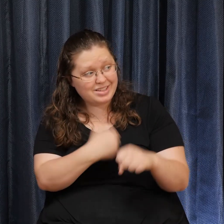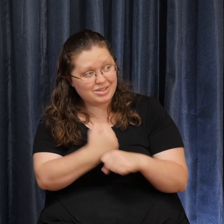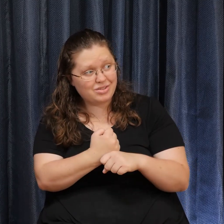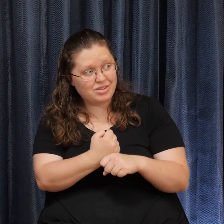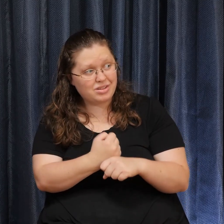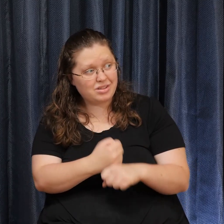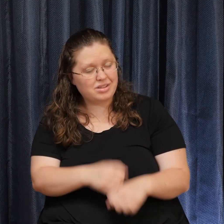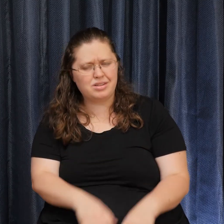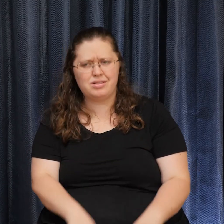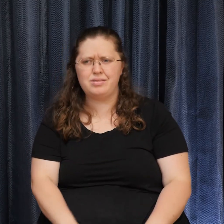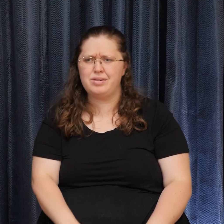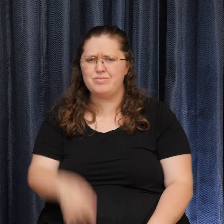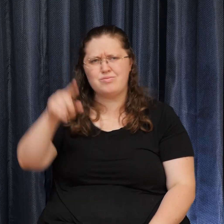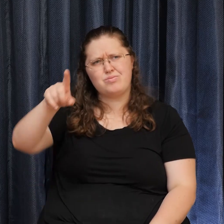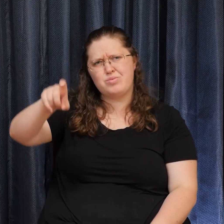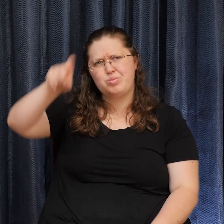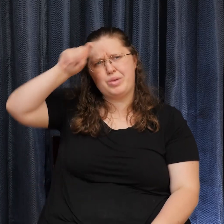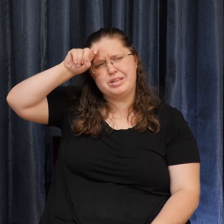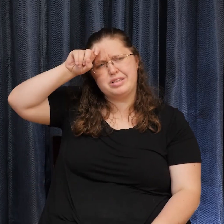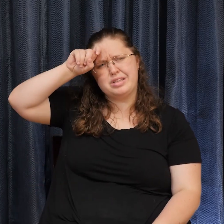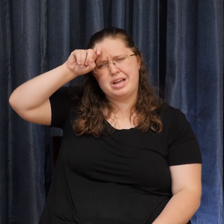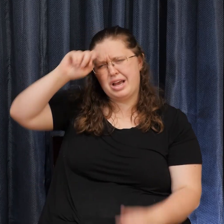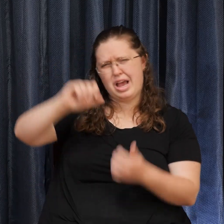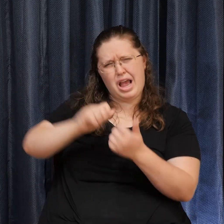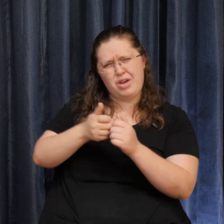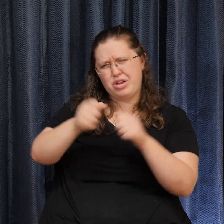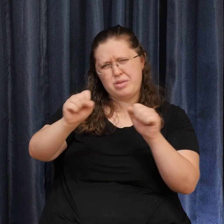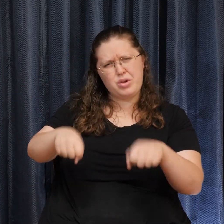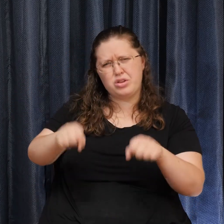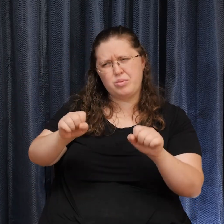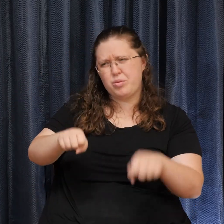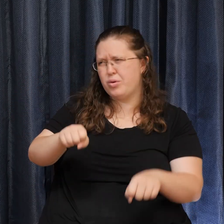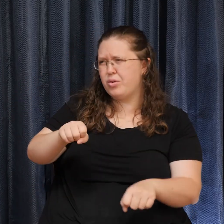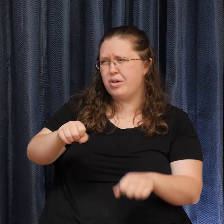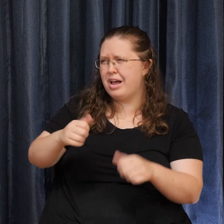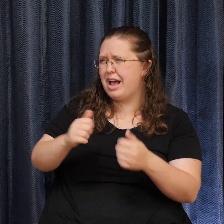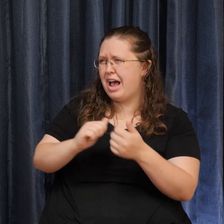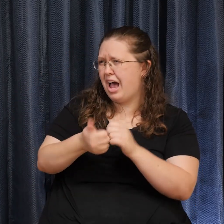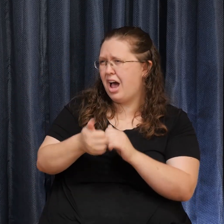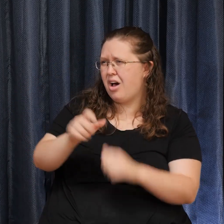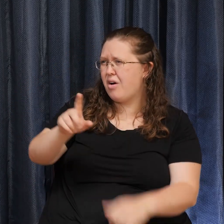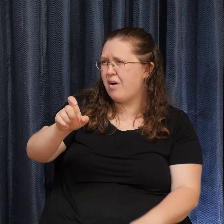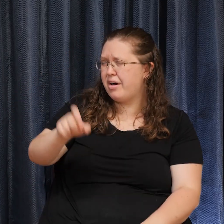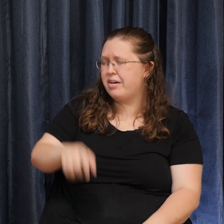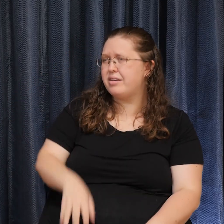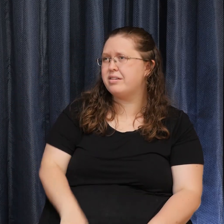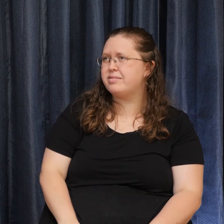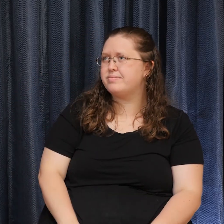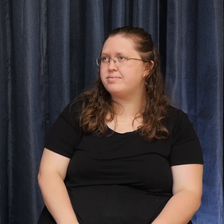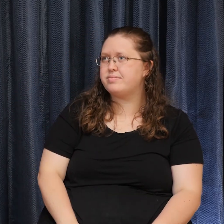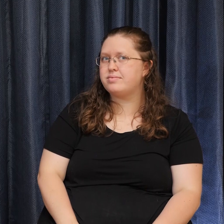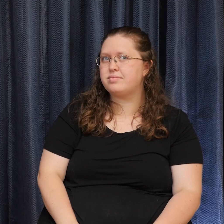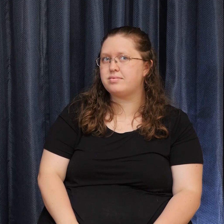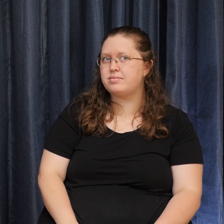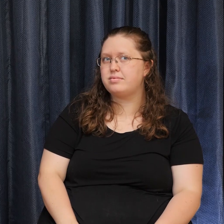was perplexed How is that possible He asked And here Is what the Beautiful